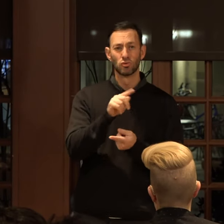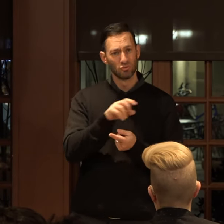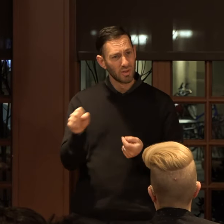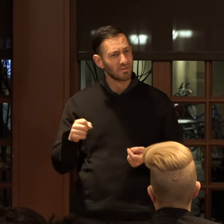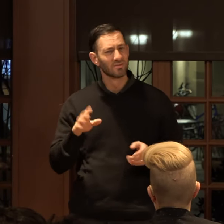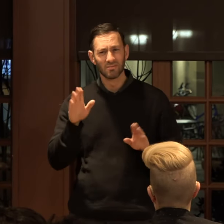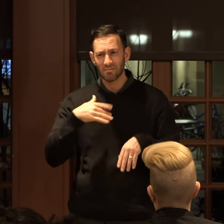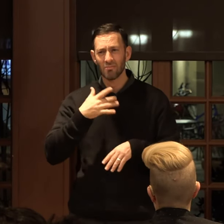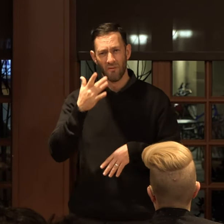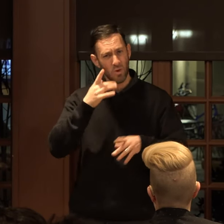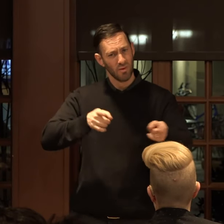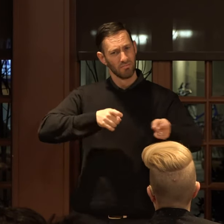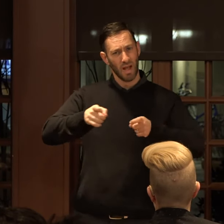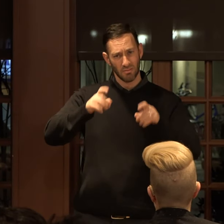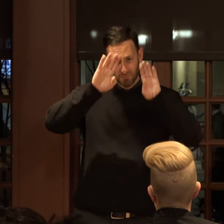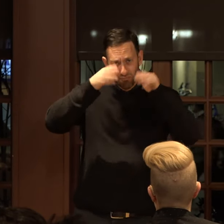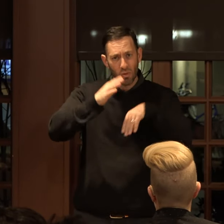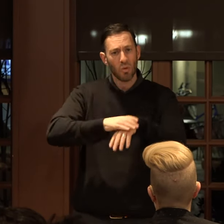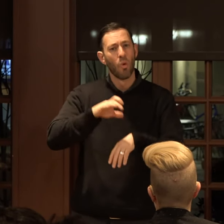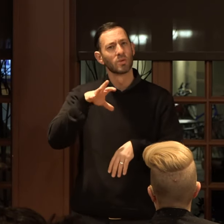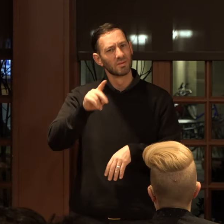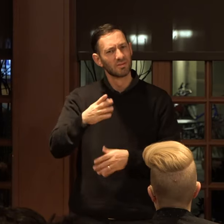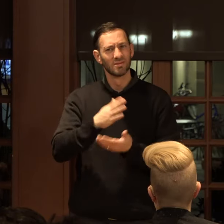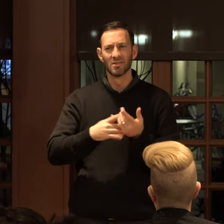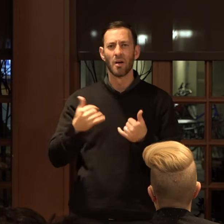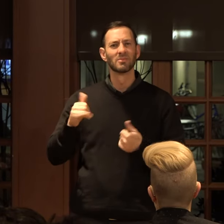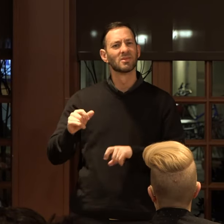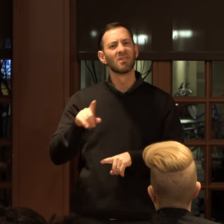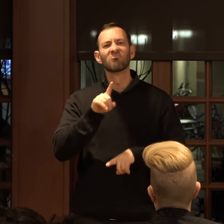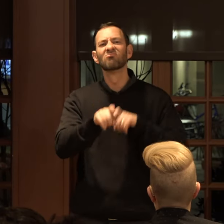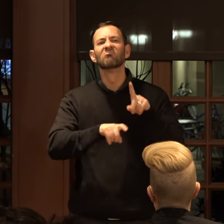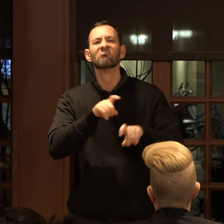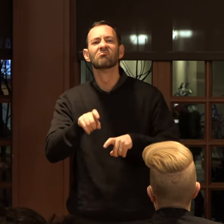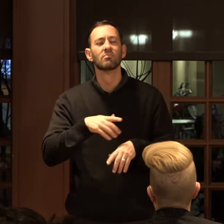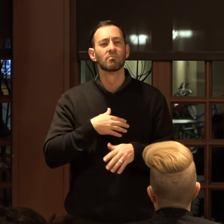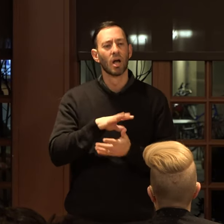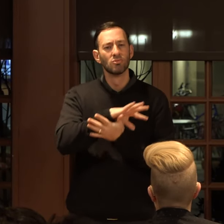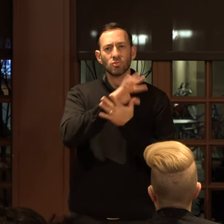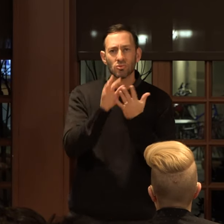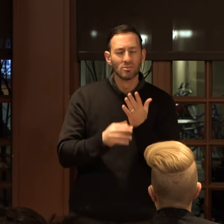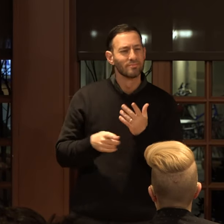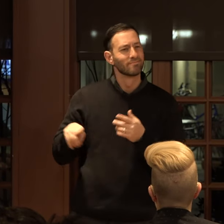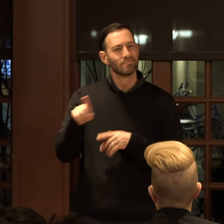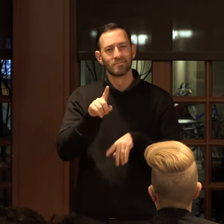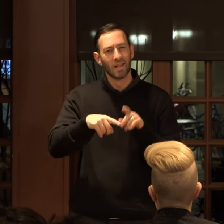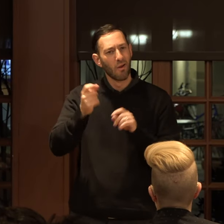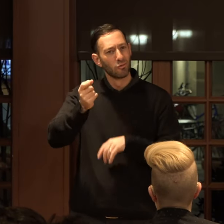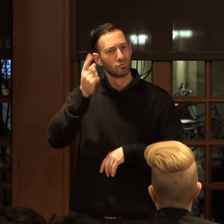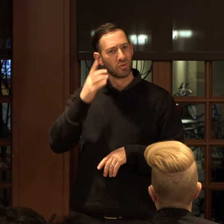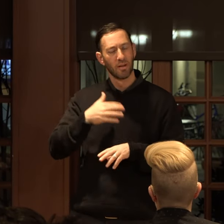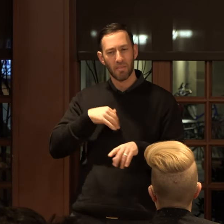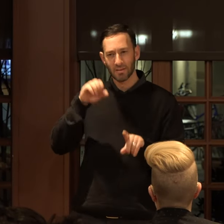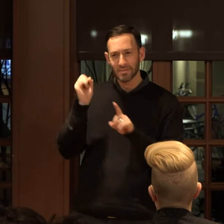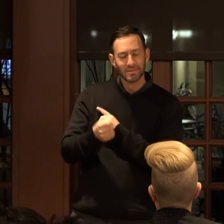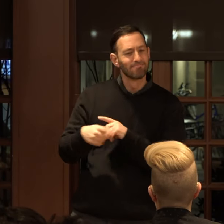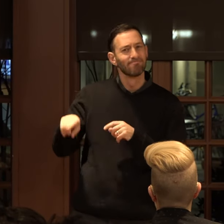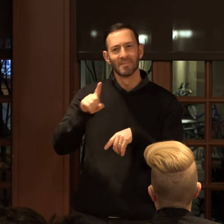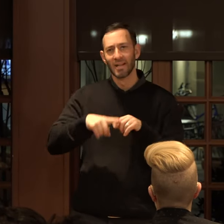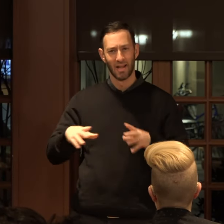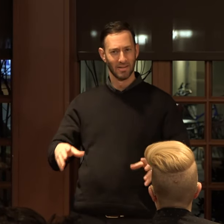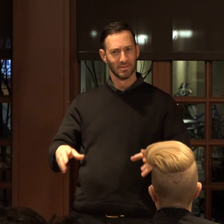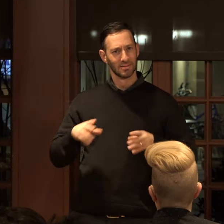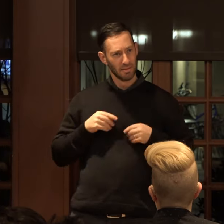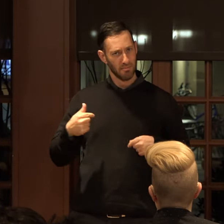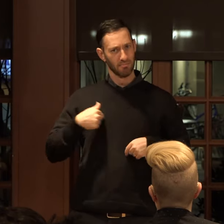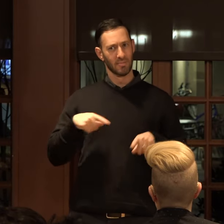efforts on managing my OCD, some still question my choices. They are both unable to comprehend my situation and unable to accept